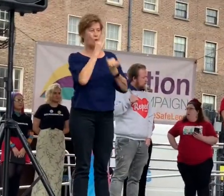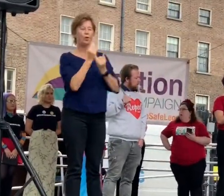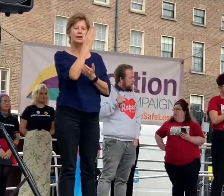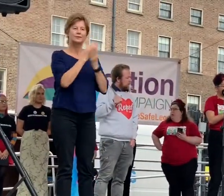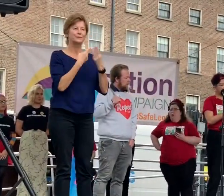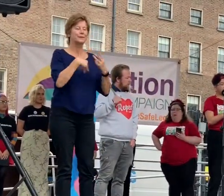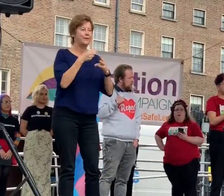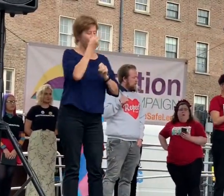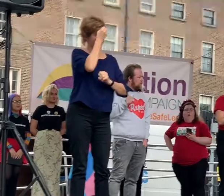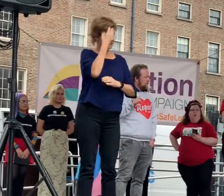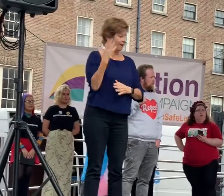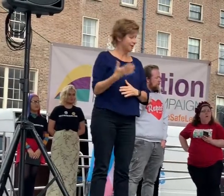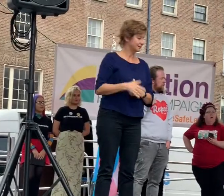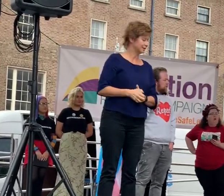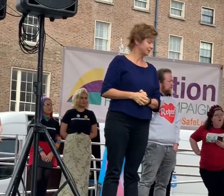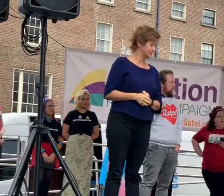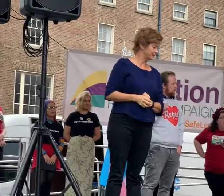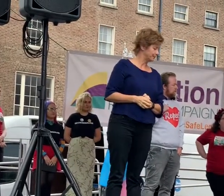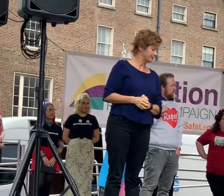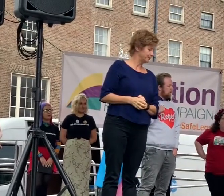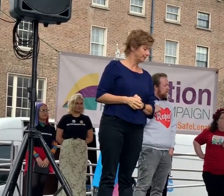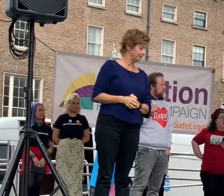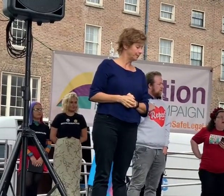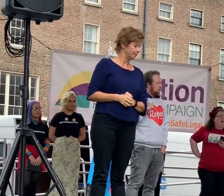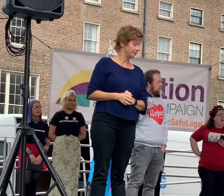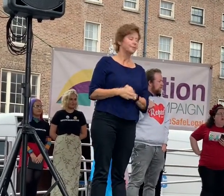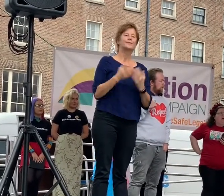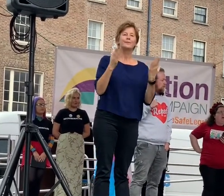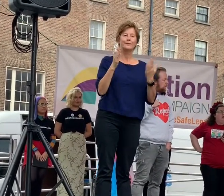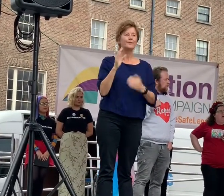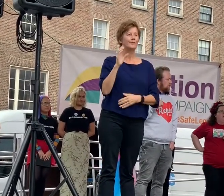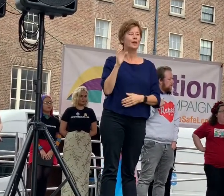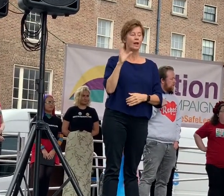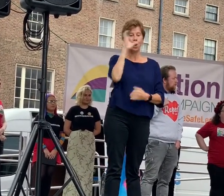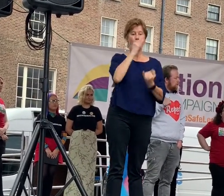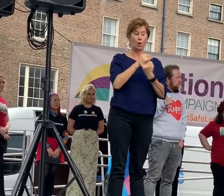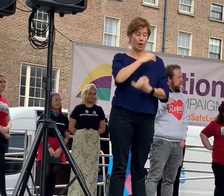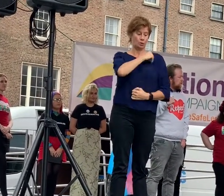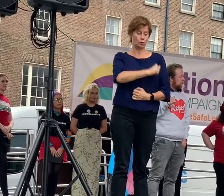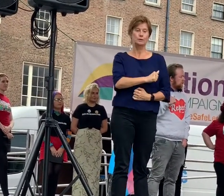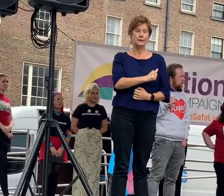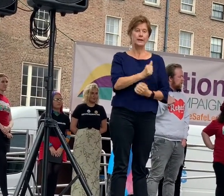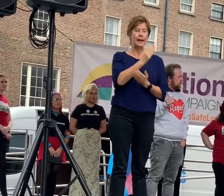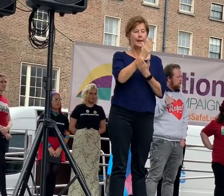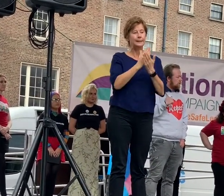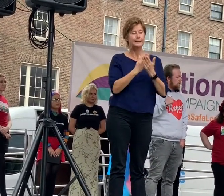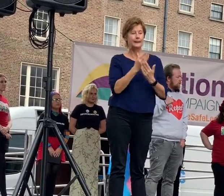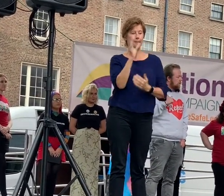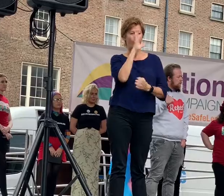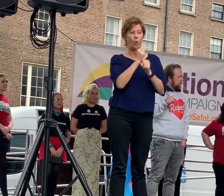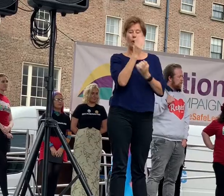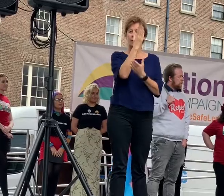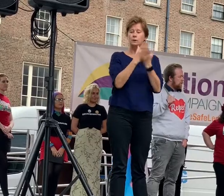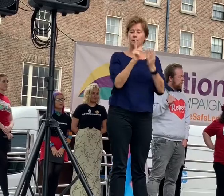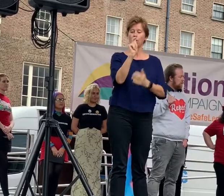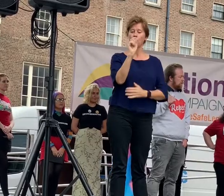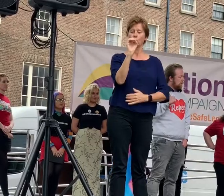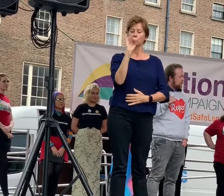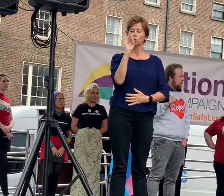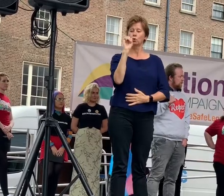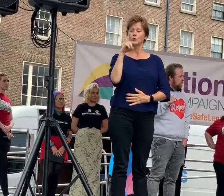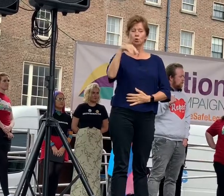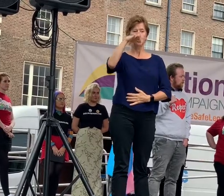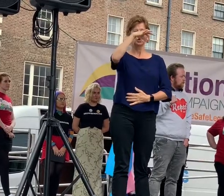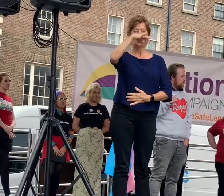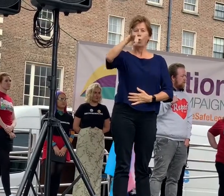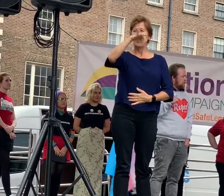further to listen to us a symptom of tokenization is present today when we were only asked about this properly the last few